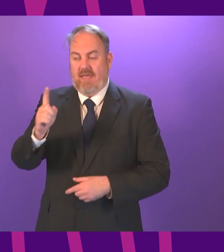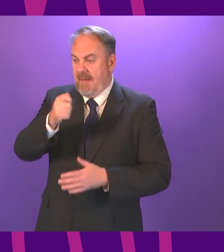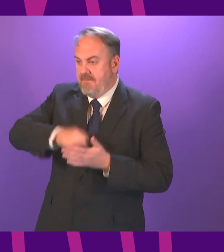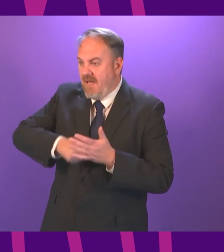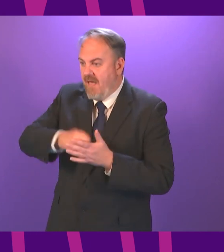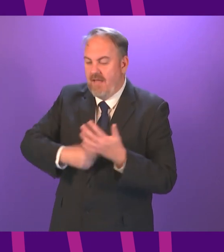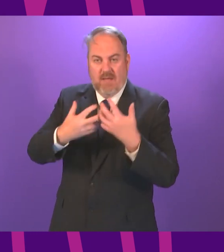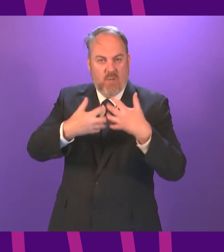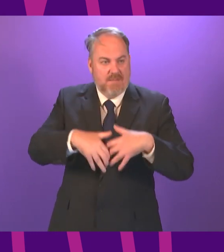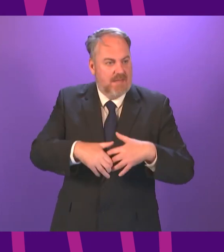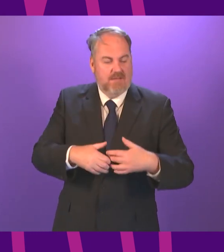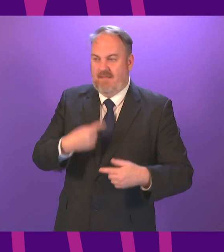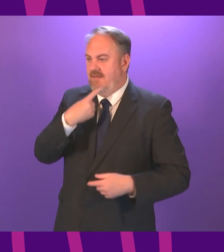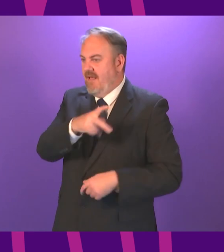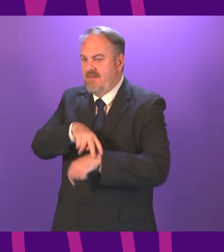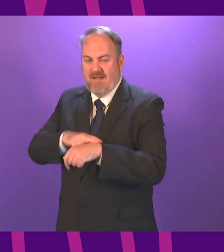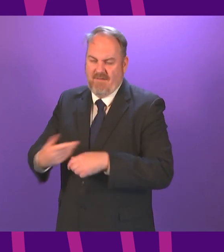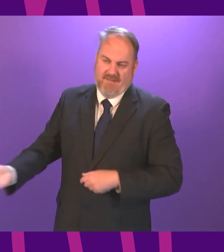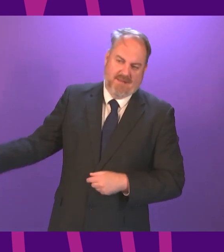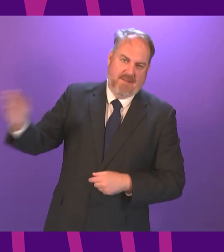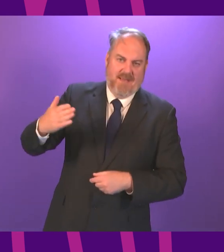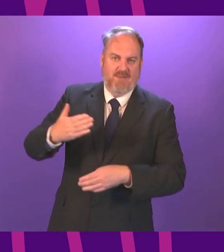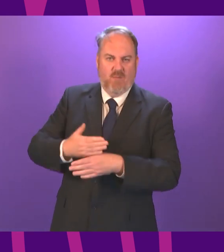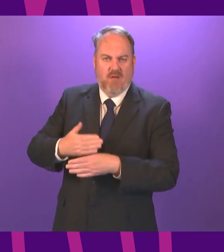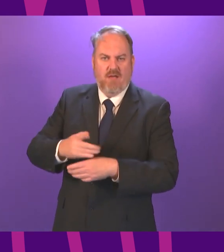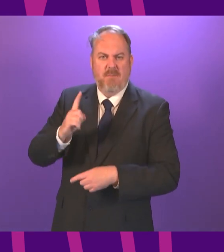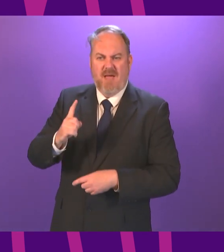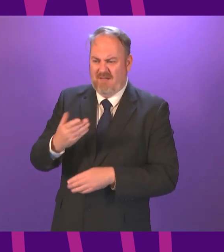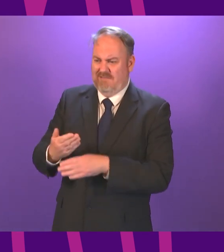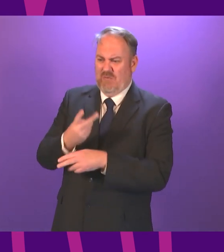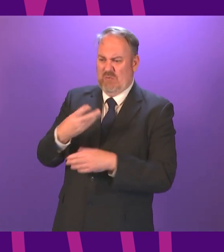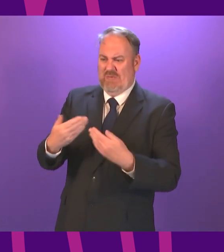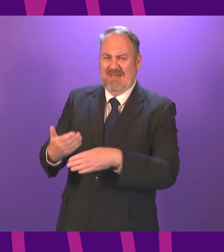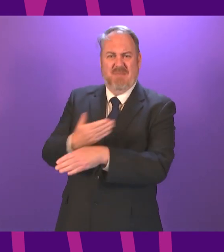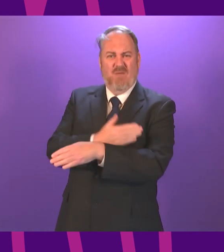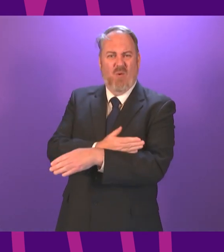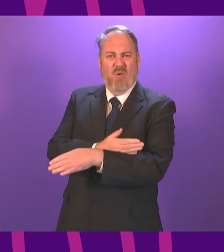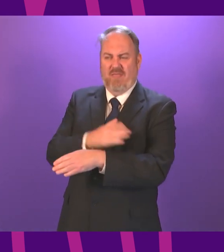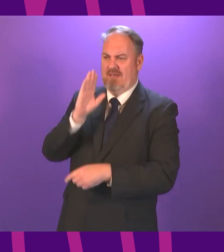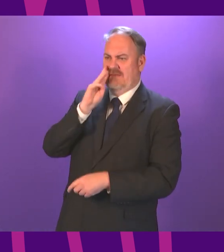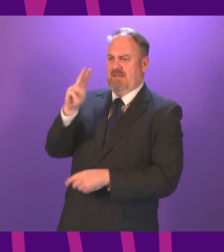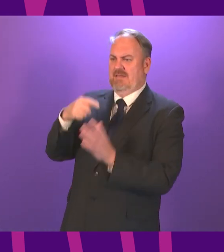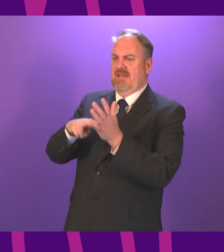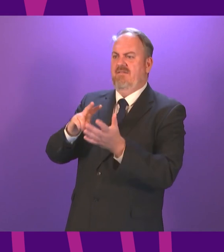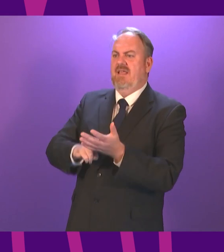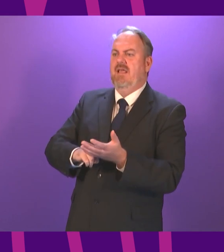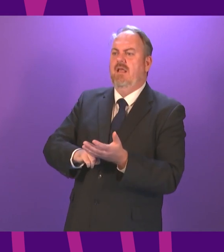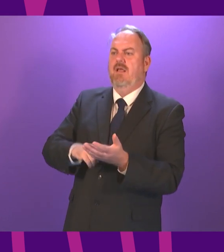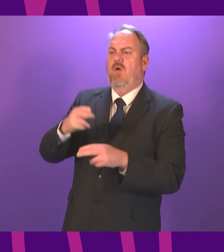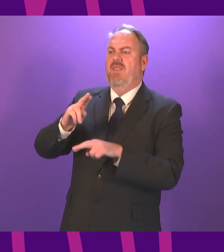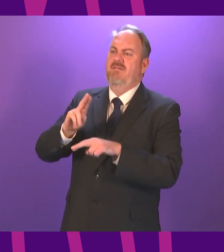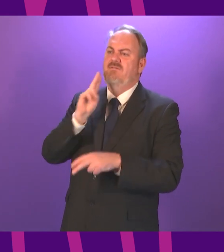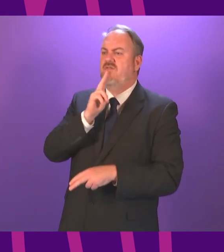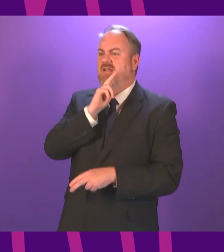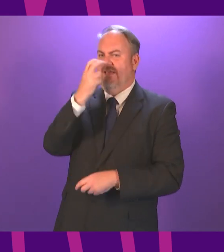supplies, they tell the workforce to get ready to come back in. And then on the Friday, in a television studio, they're told, no, sorry, you have to wait another